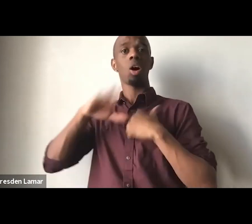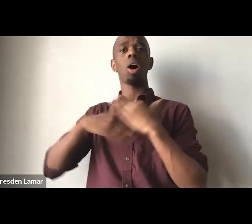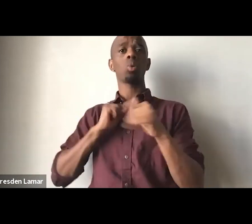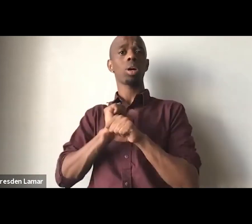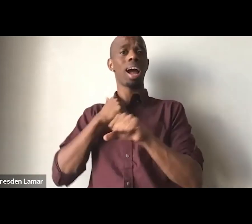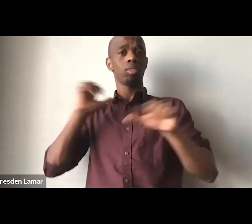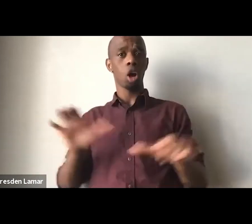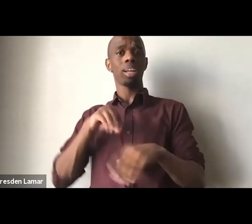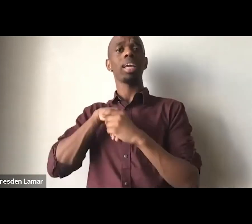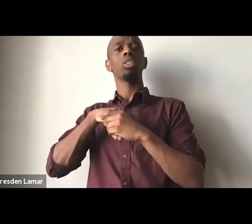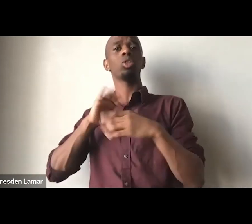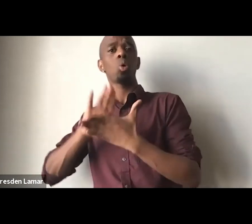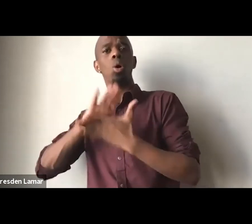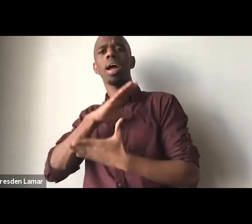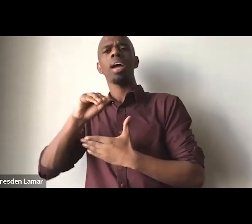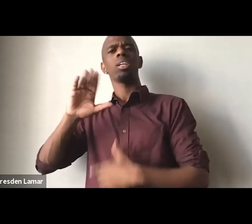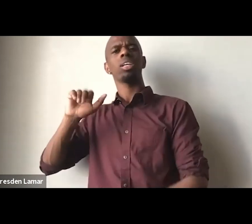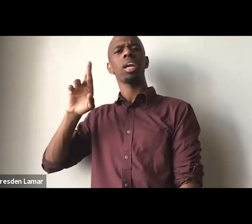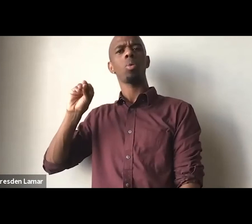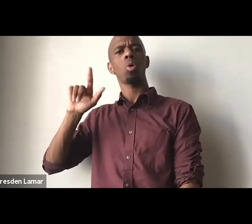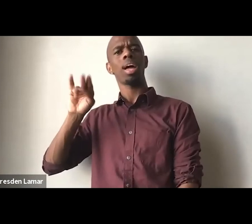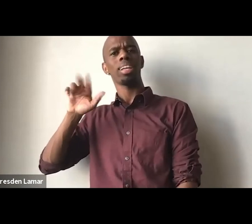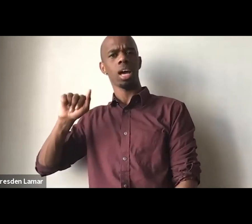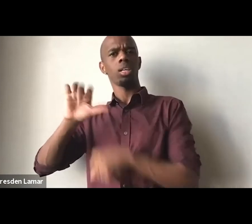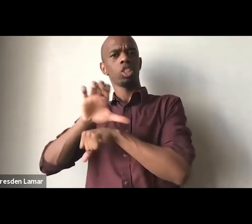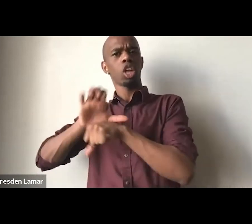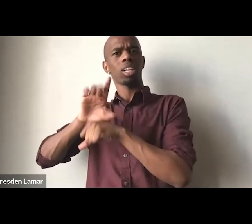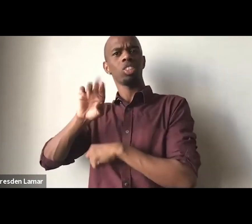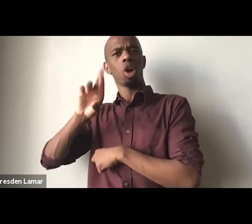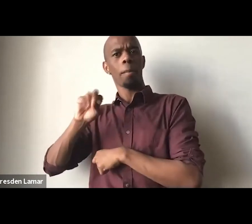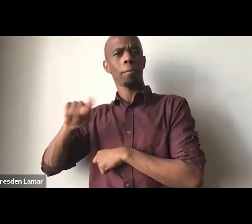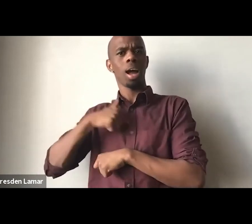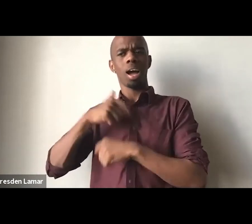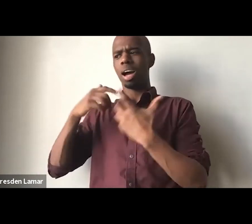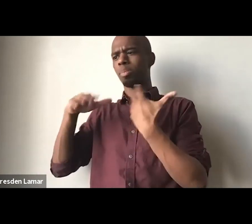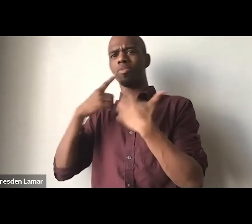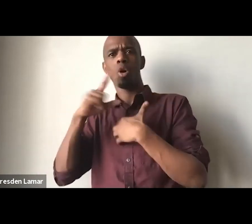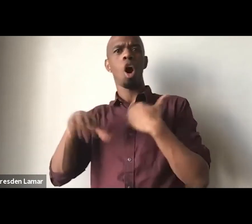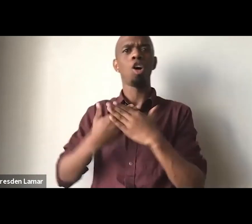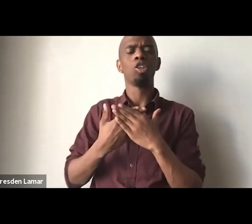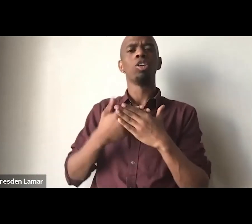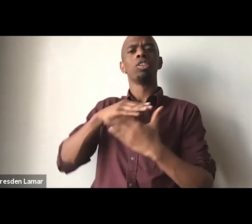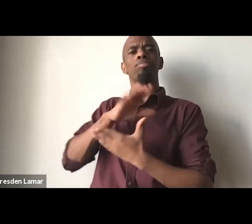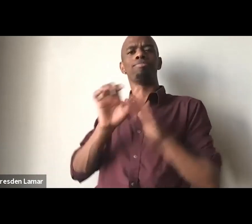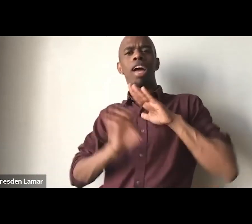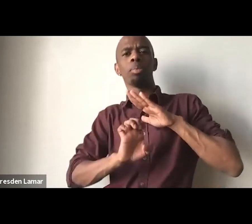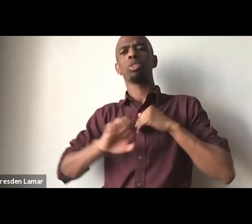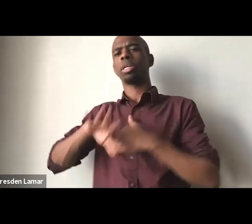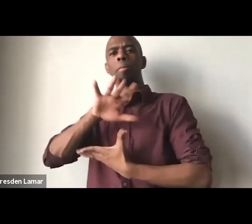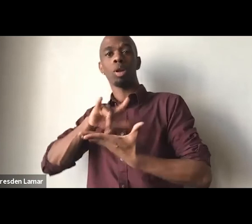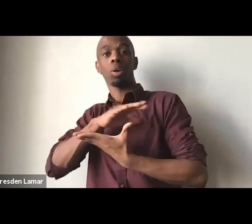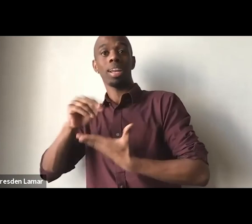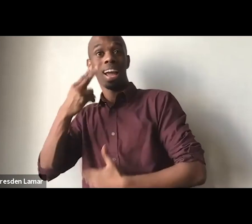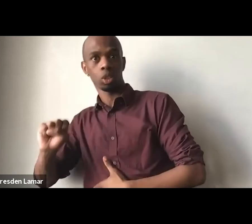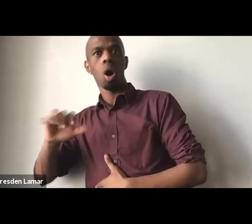Carolina Chocolate Drops started in elementary, middle and high schools, all over North Carolina, that's how we got our